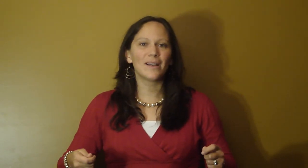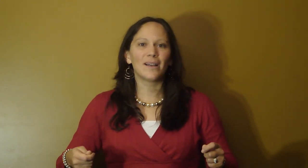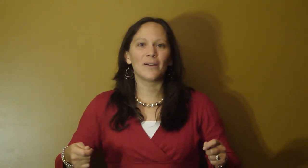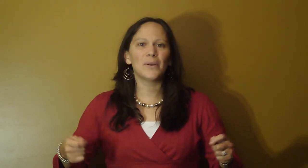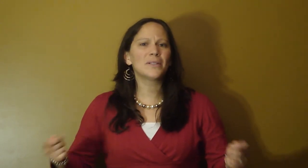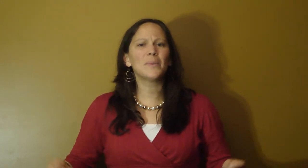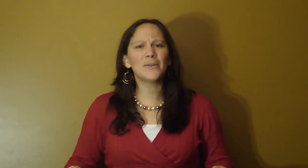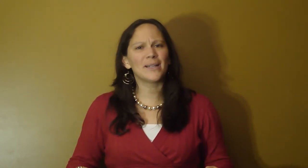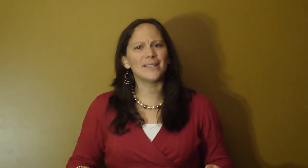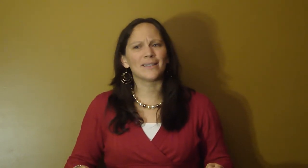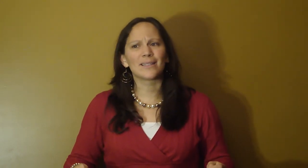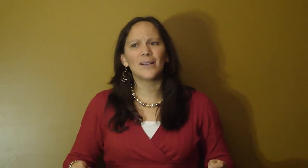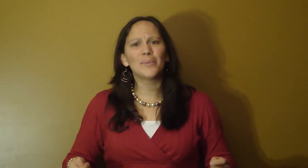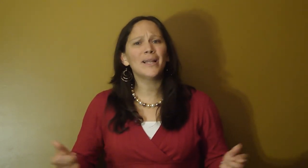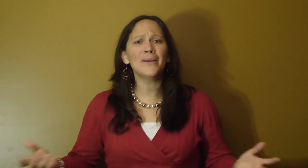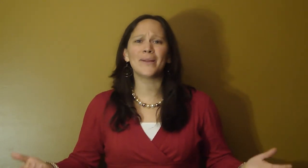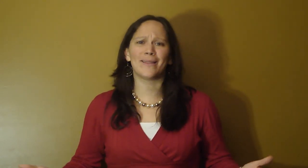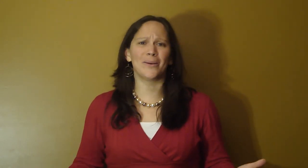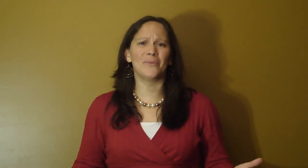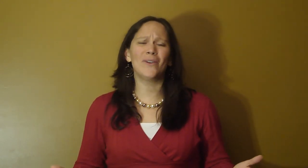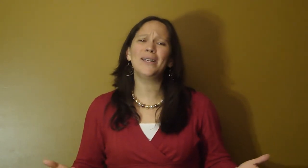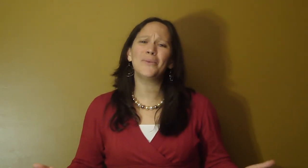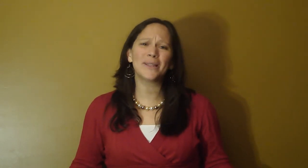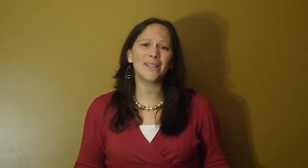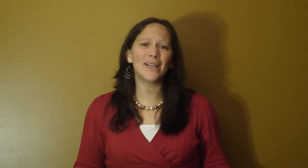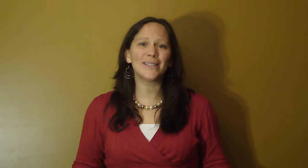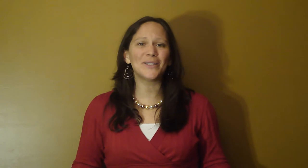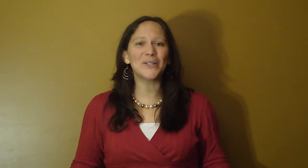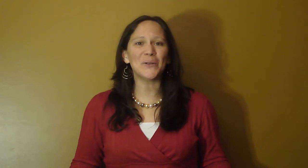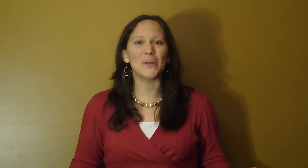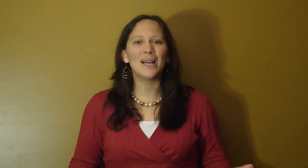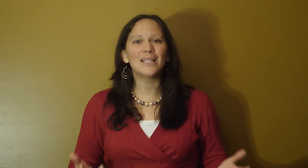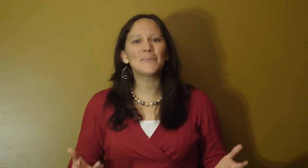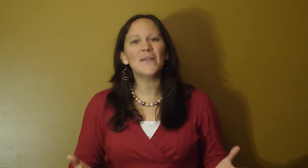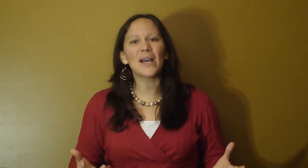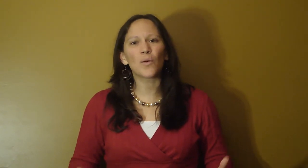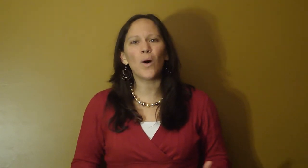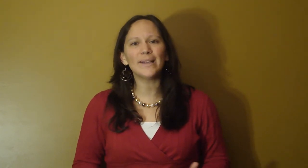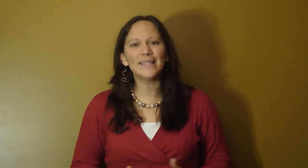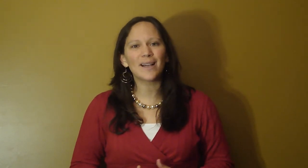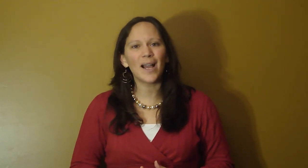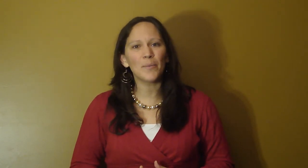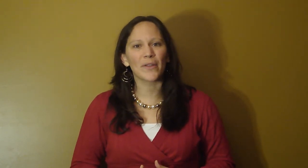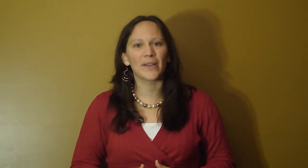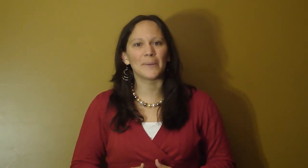What are some other ideas? Play with them. Find out what they like to do. And spend that quality time with them.